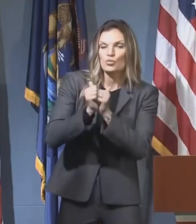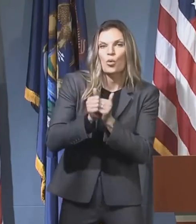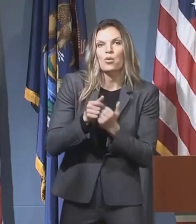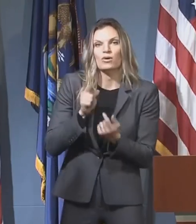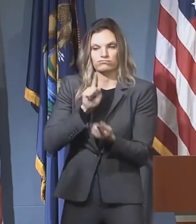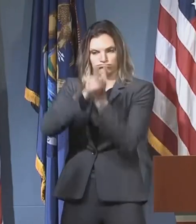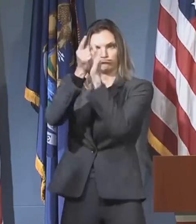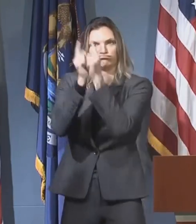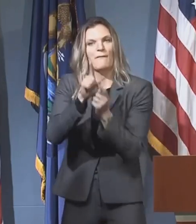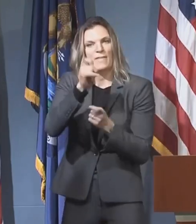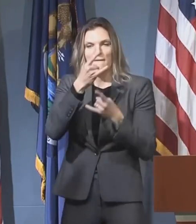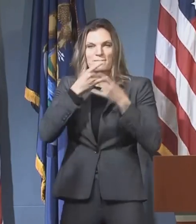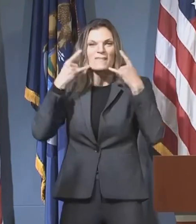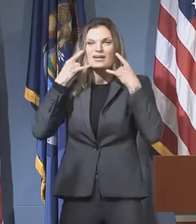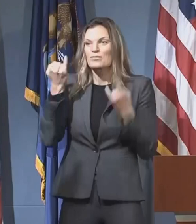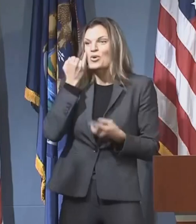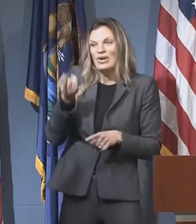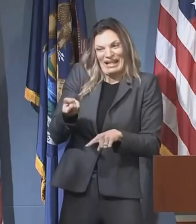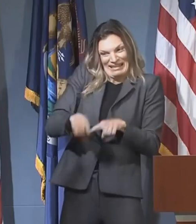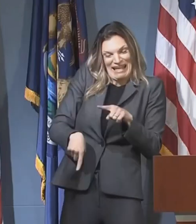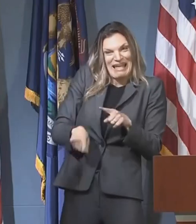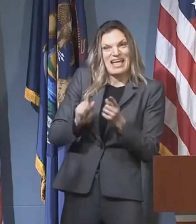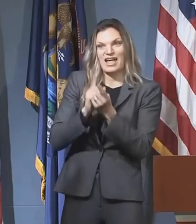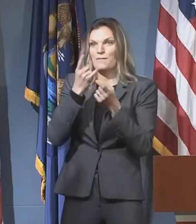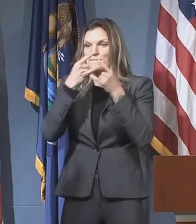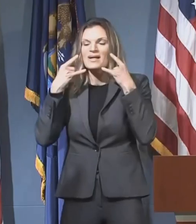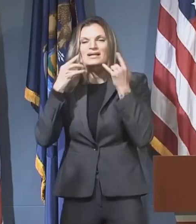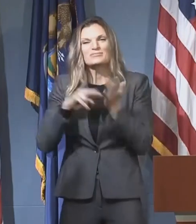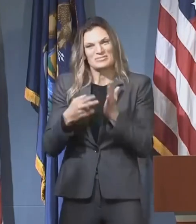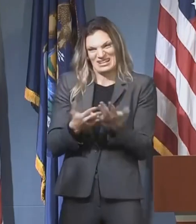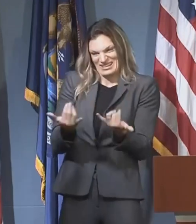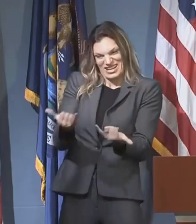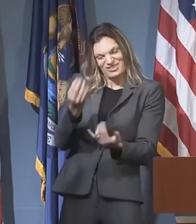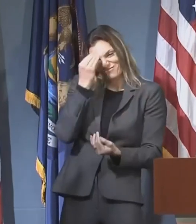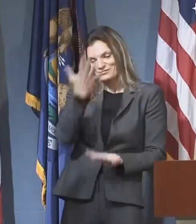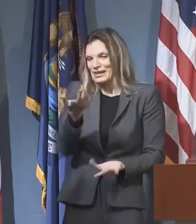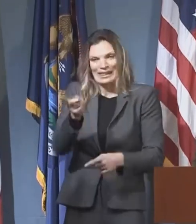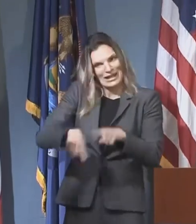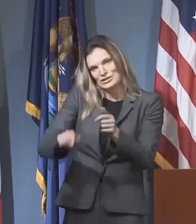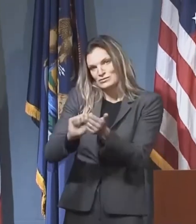wear a mask. And if someone is unable to, then they may not be able to participate at this time.